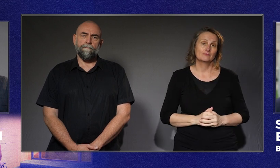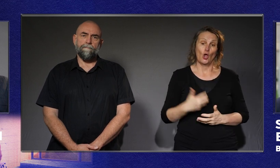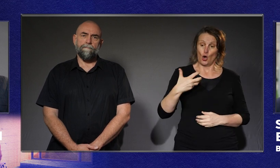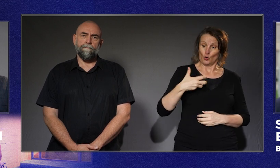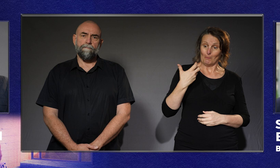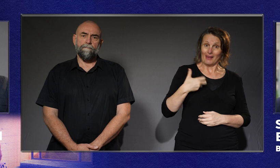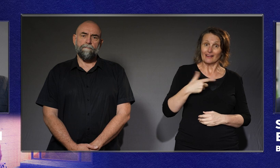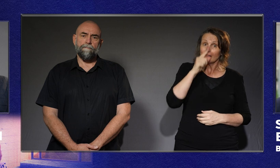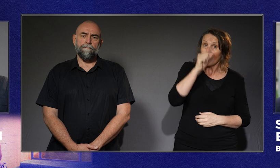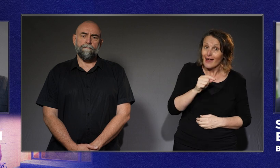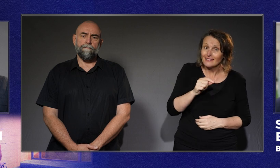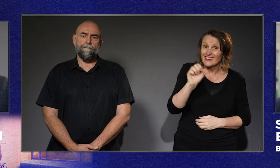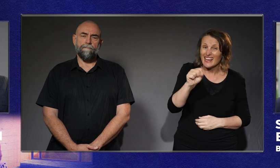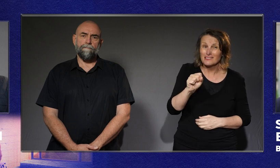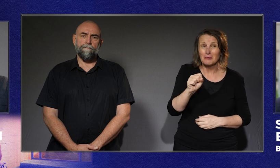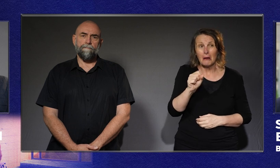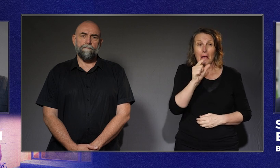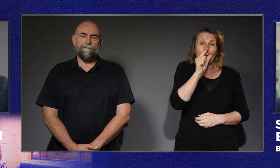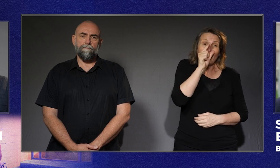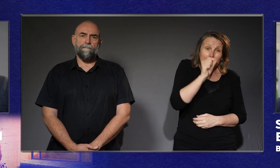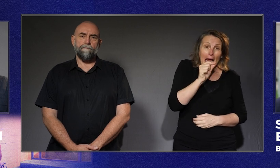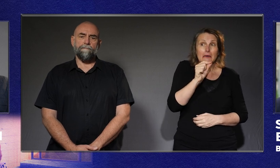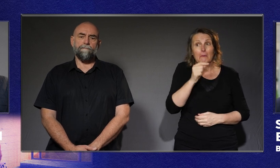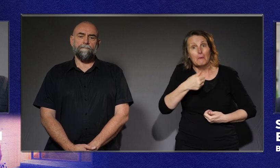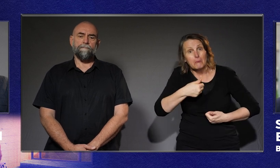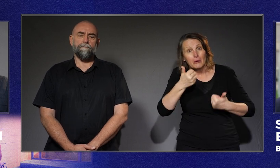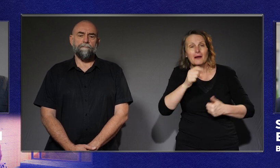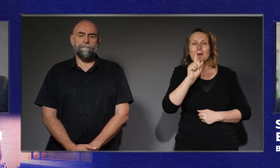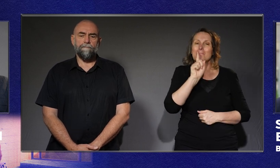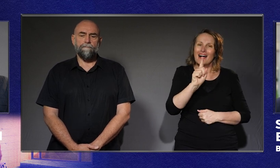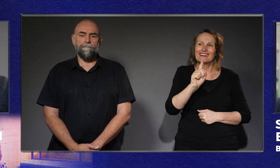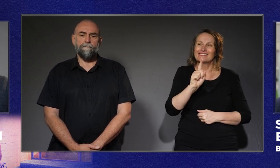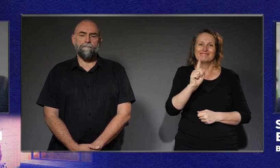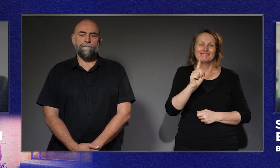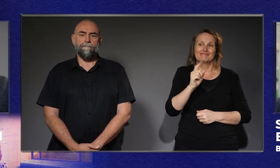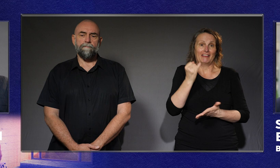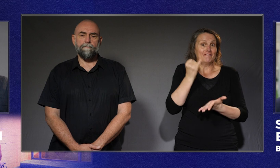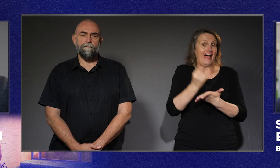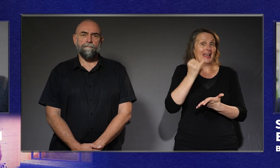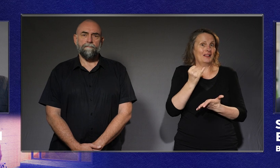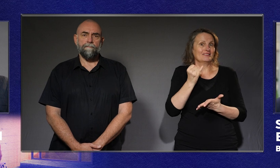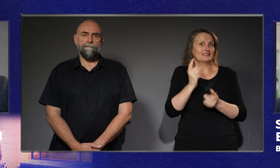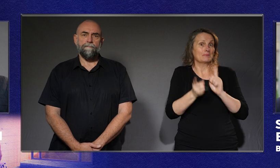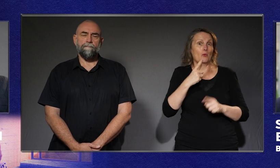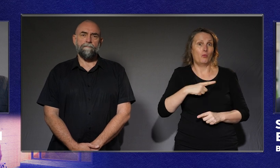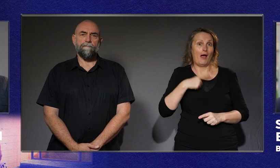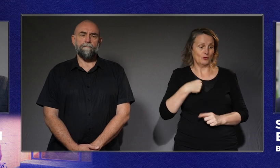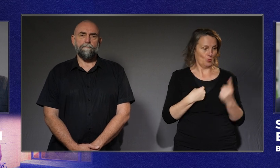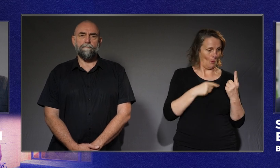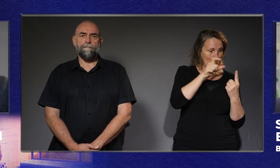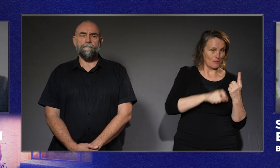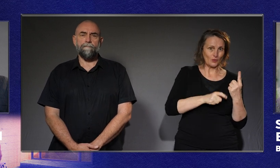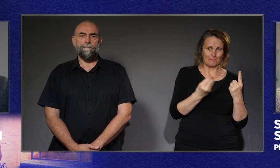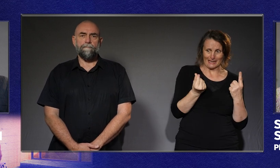is still there and still works to a degree. One reason it won't work as well as it has in the past is because of that costs issue.